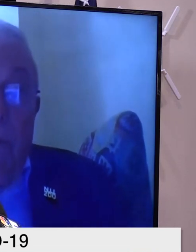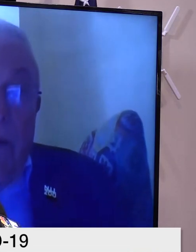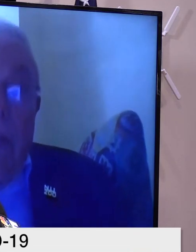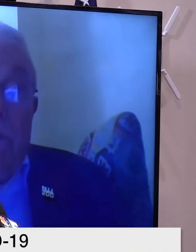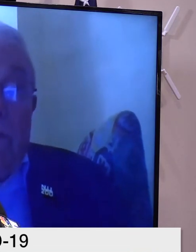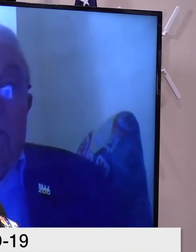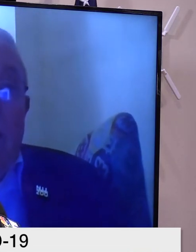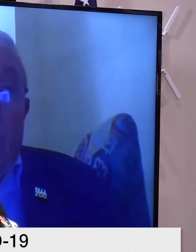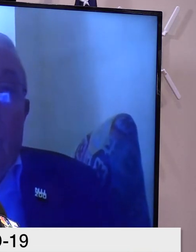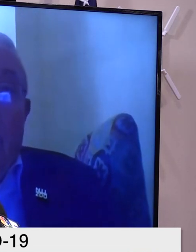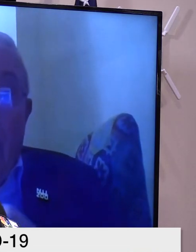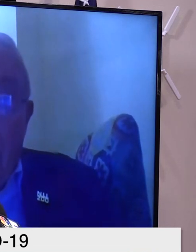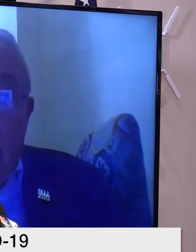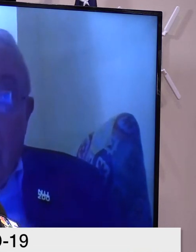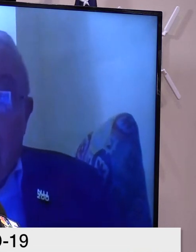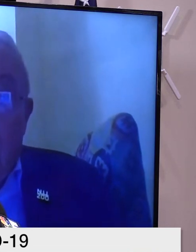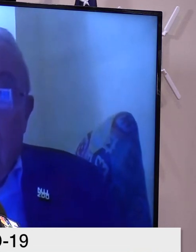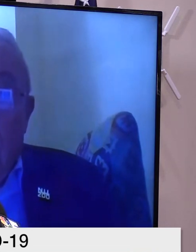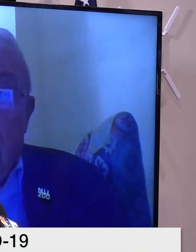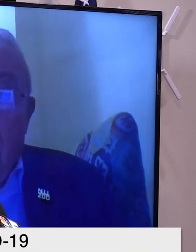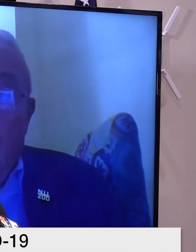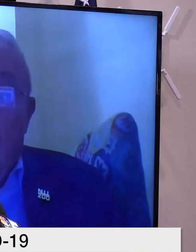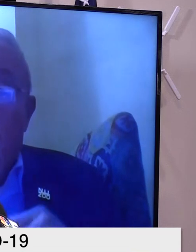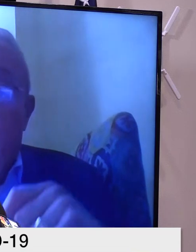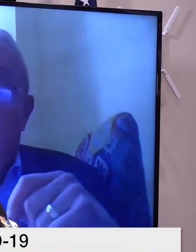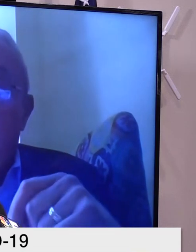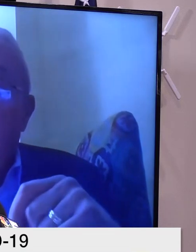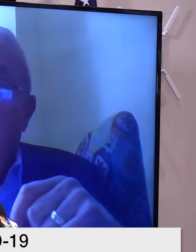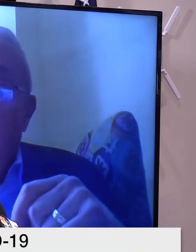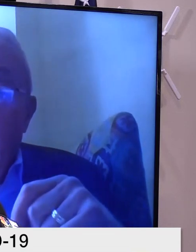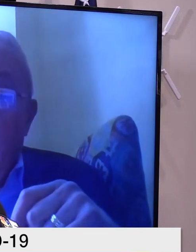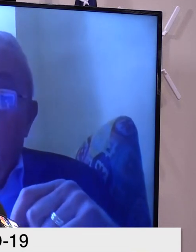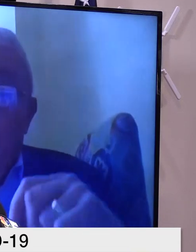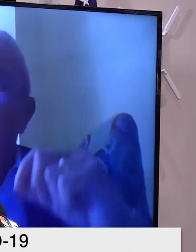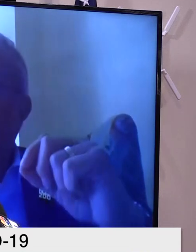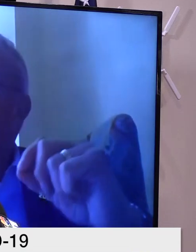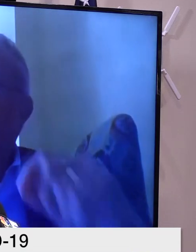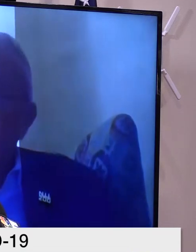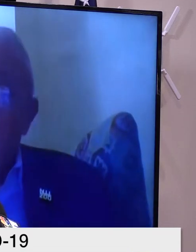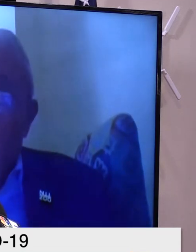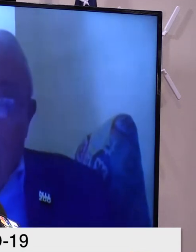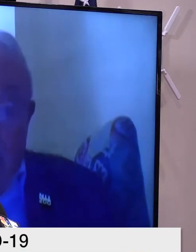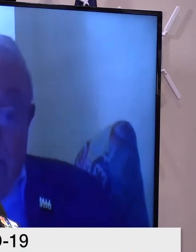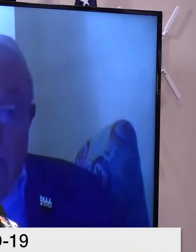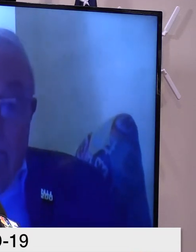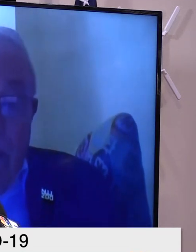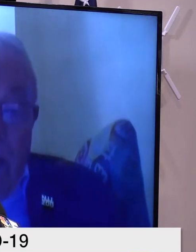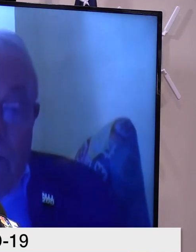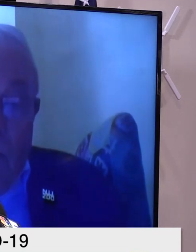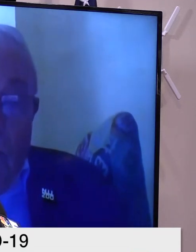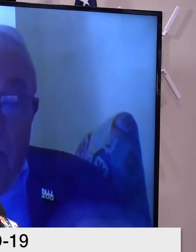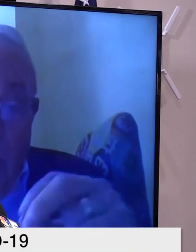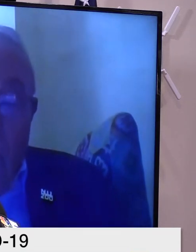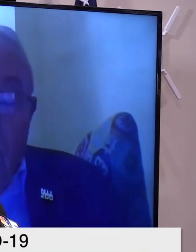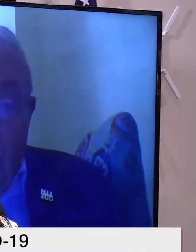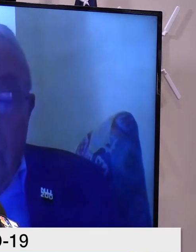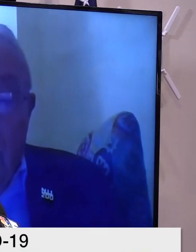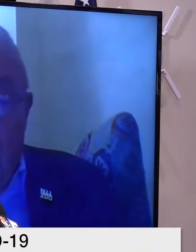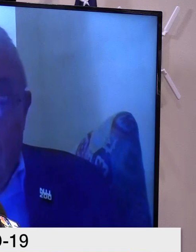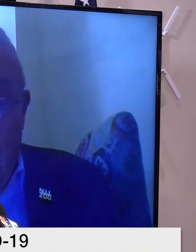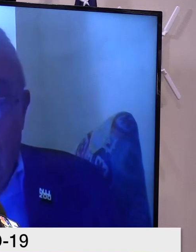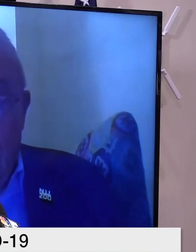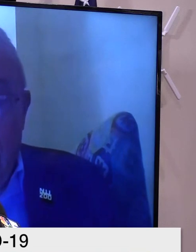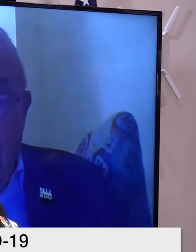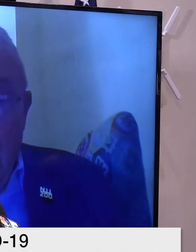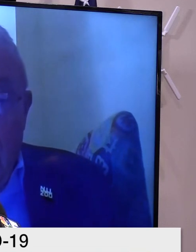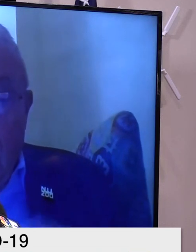We have a couple campuses now who have actually exercised that part of the plan and have been very successful at it. And so we know